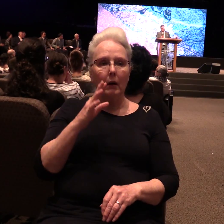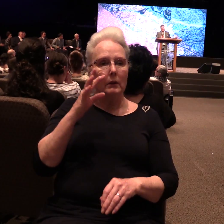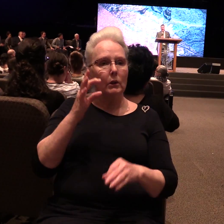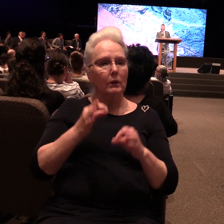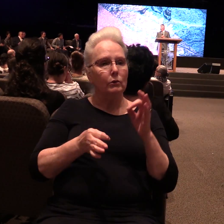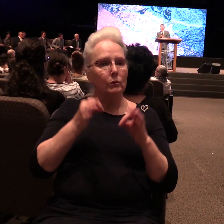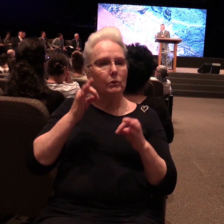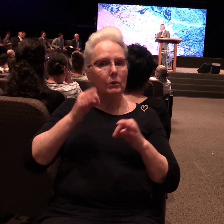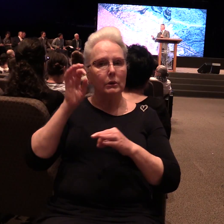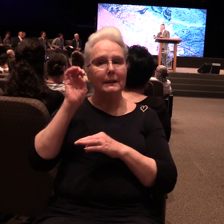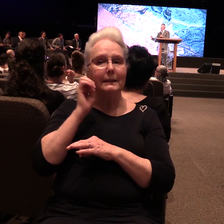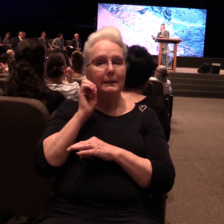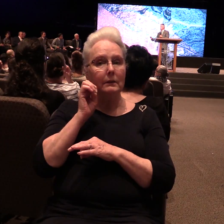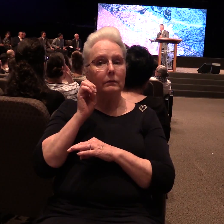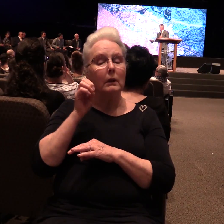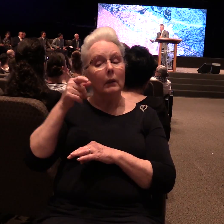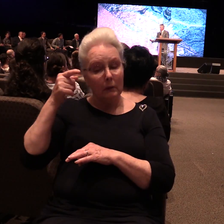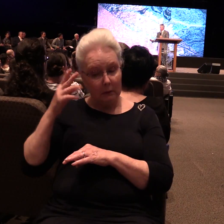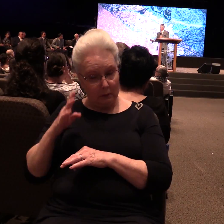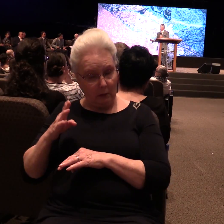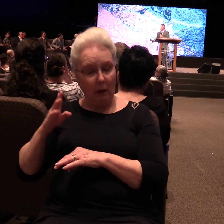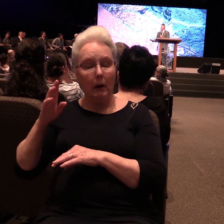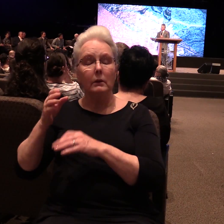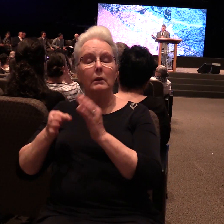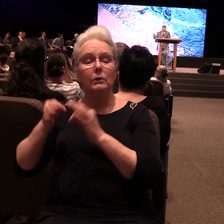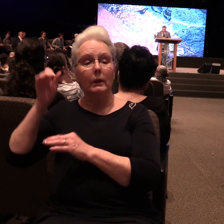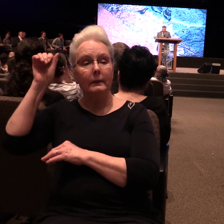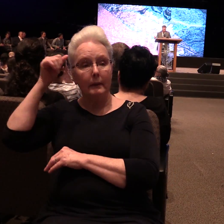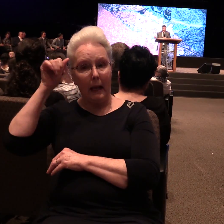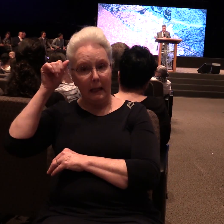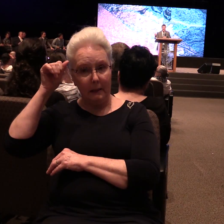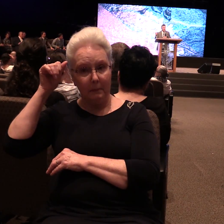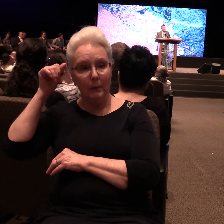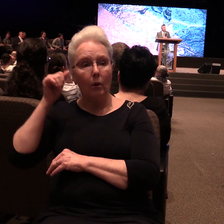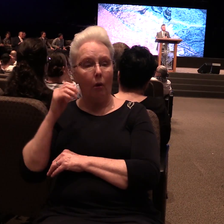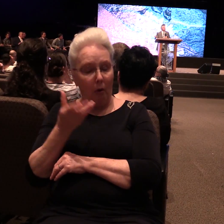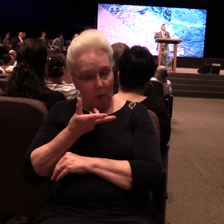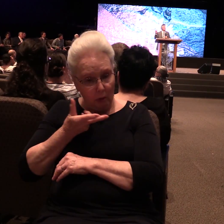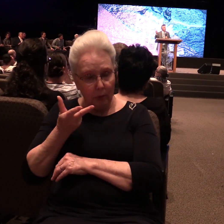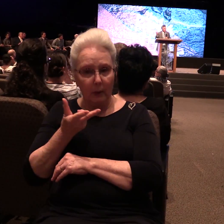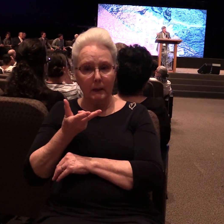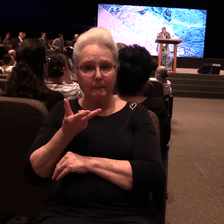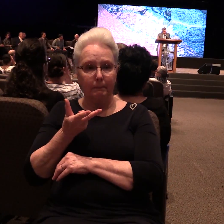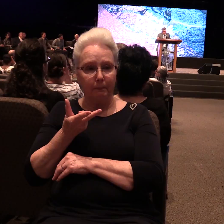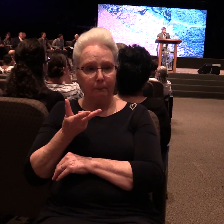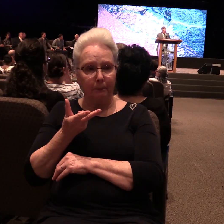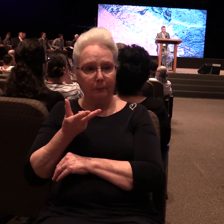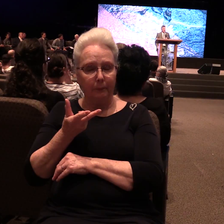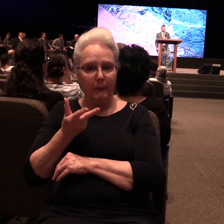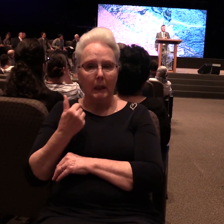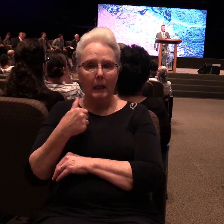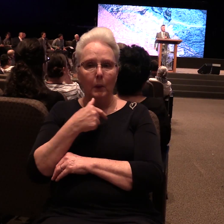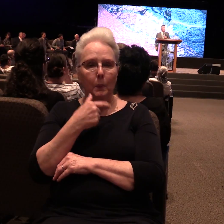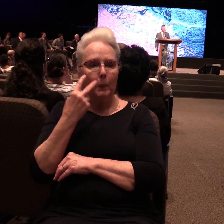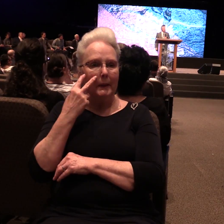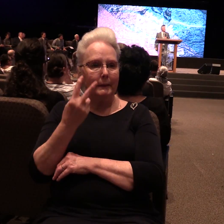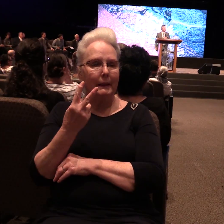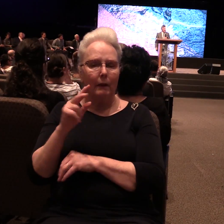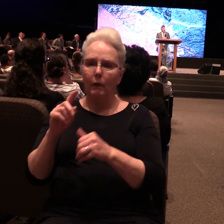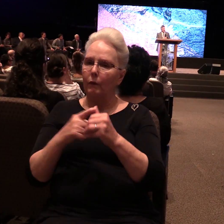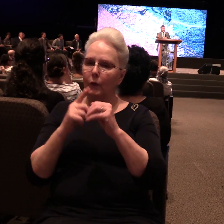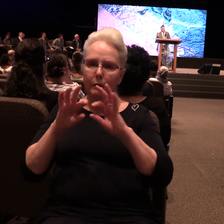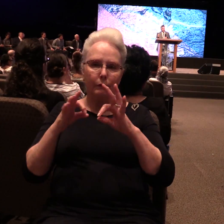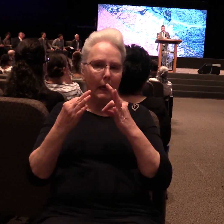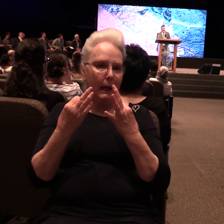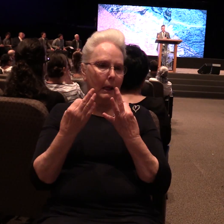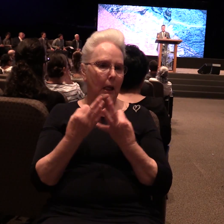And all we endure is a result of the dysfunction within the first family. Chaos,